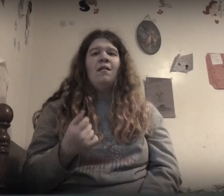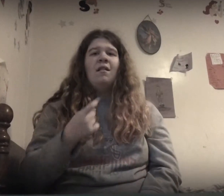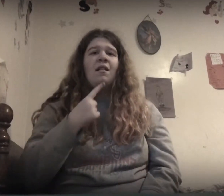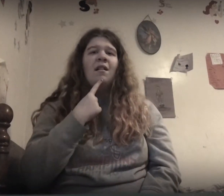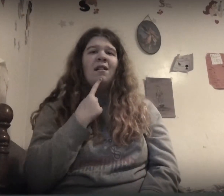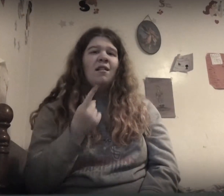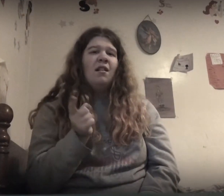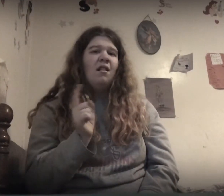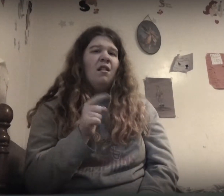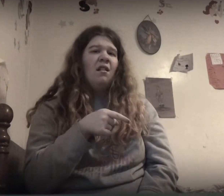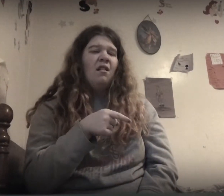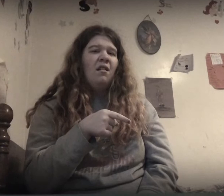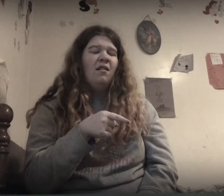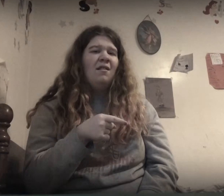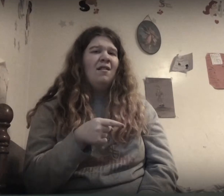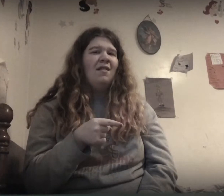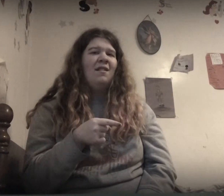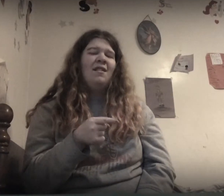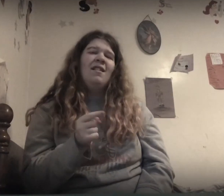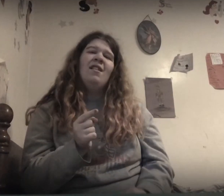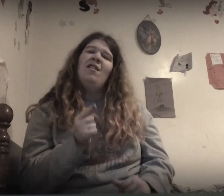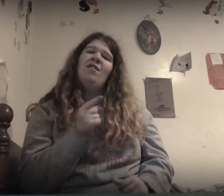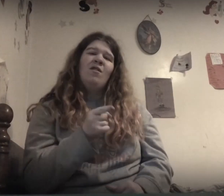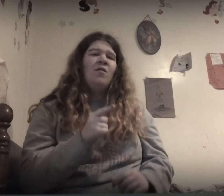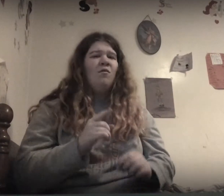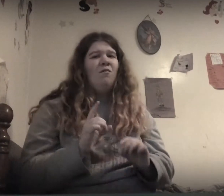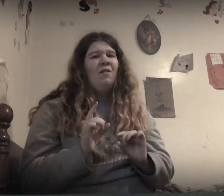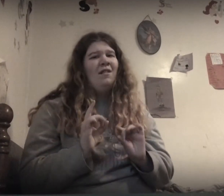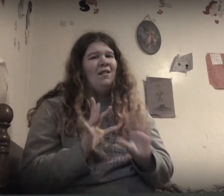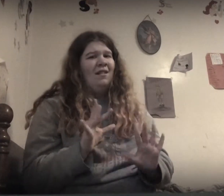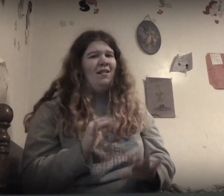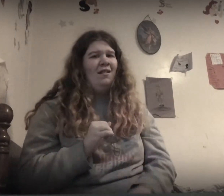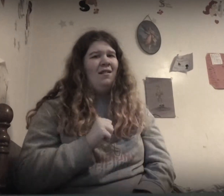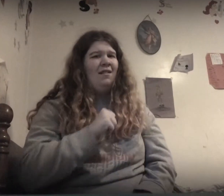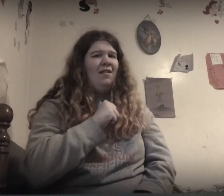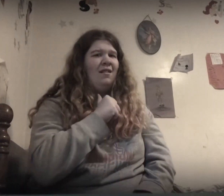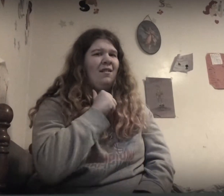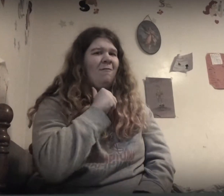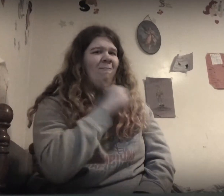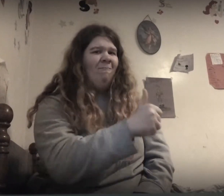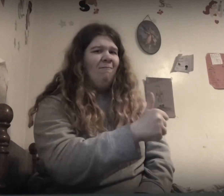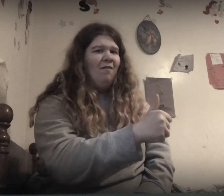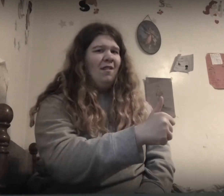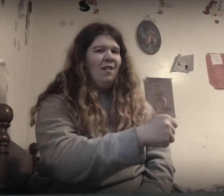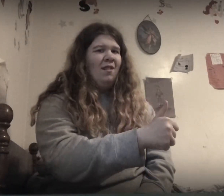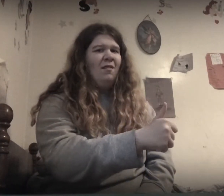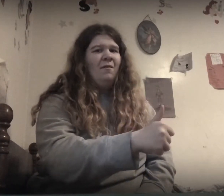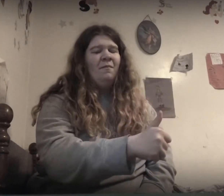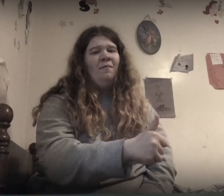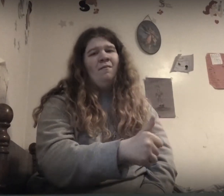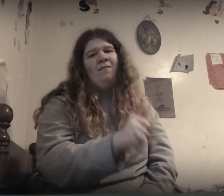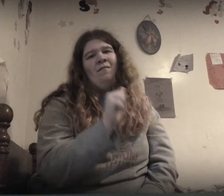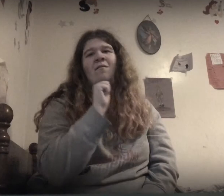Don't you ever say you don't like the way you are